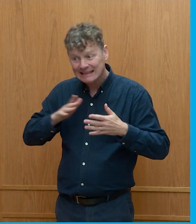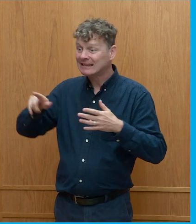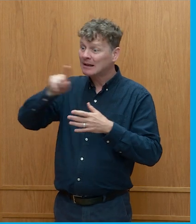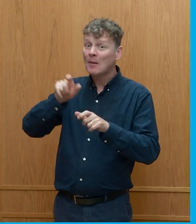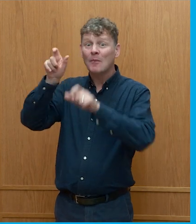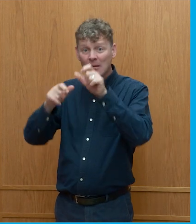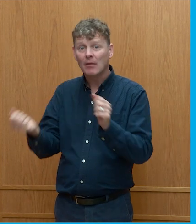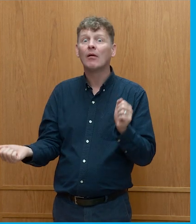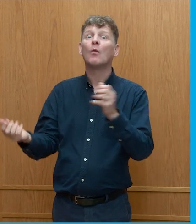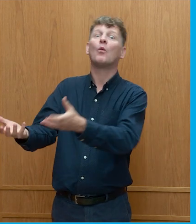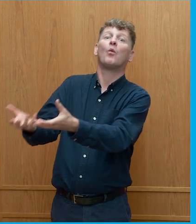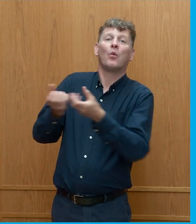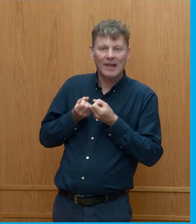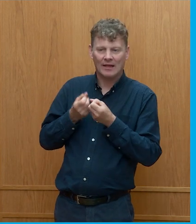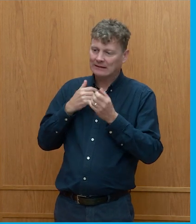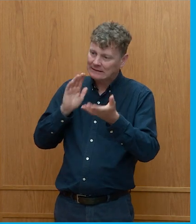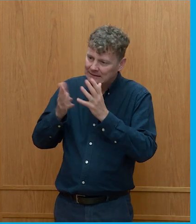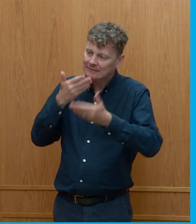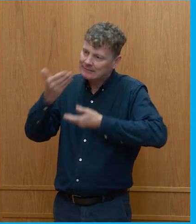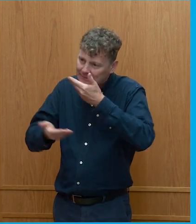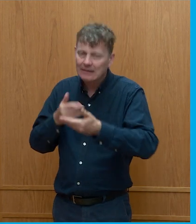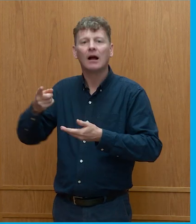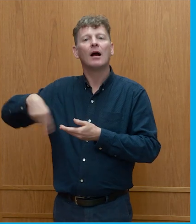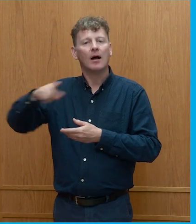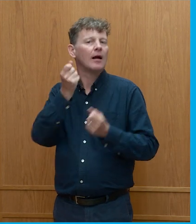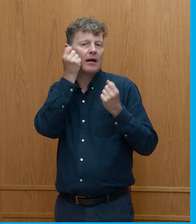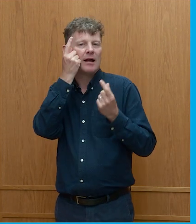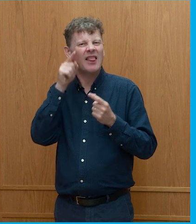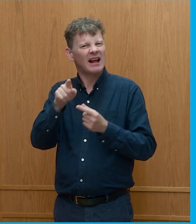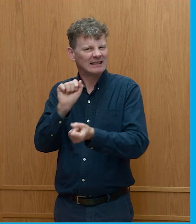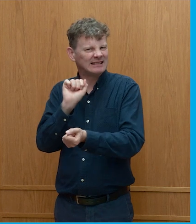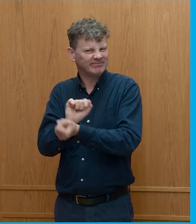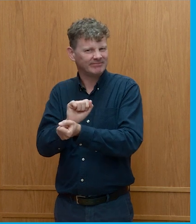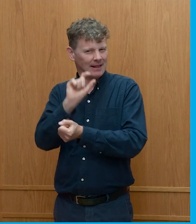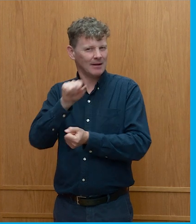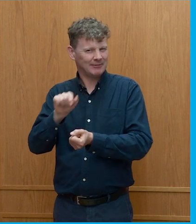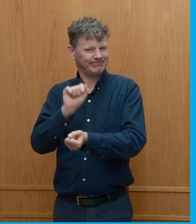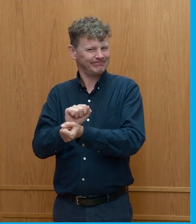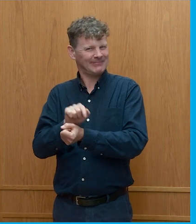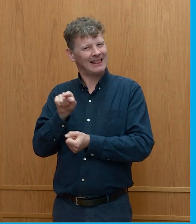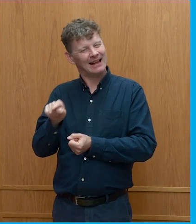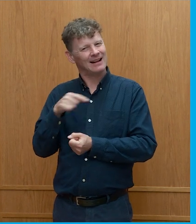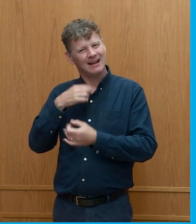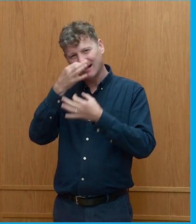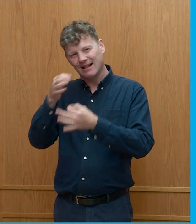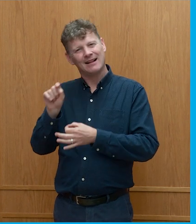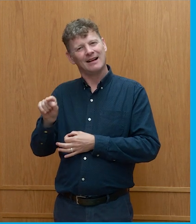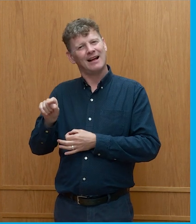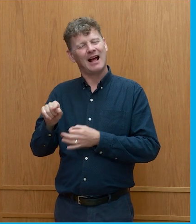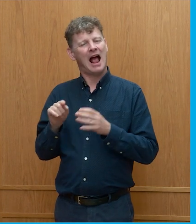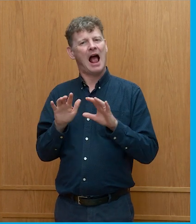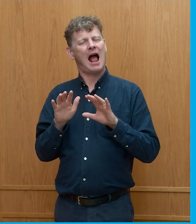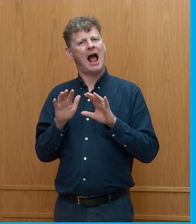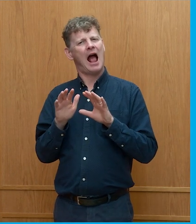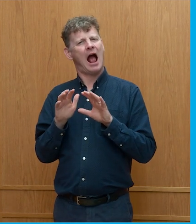I think that's often when we get stuck a little bit, and that is also what intrigues me, kind of, how do we understand how